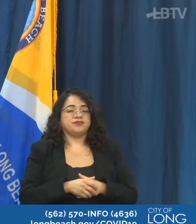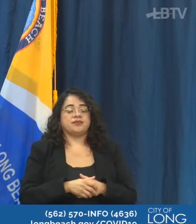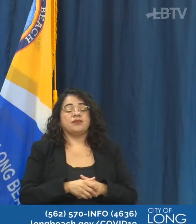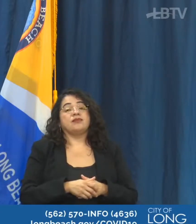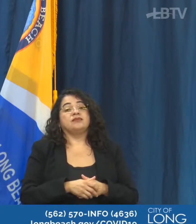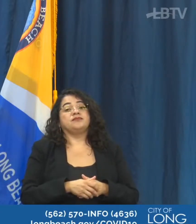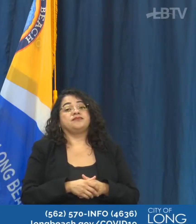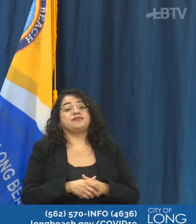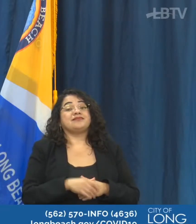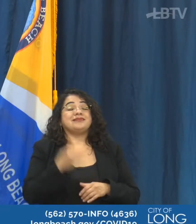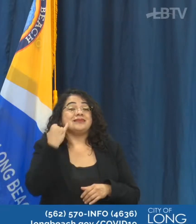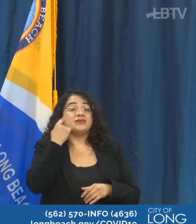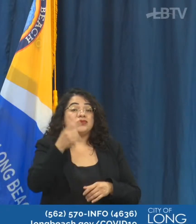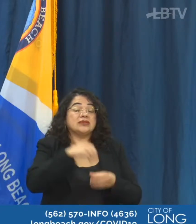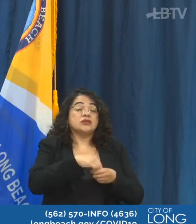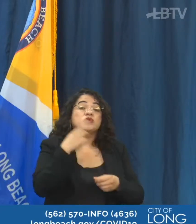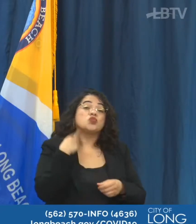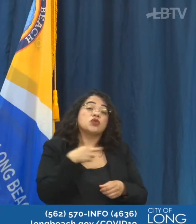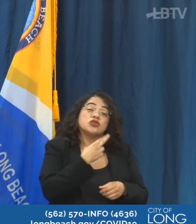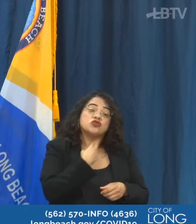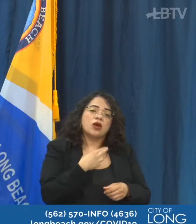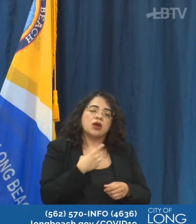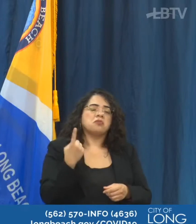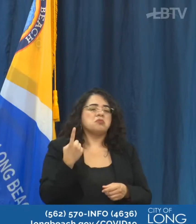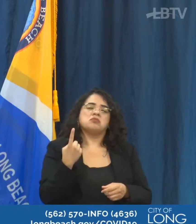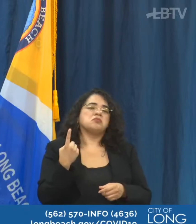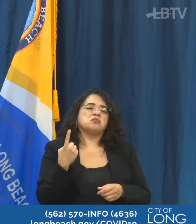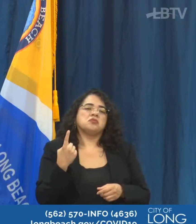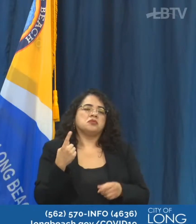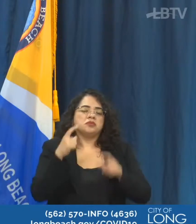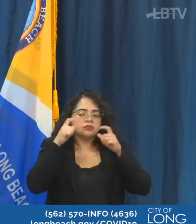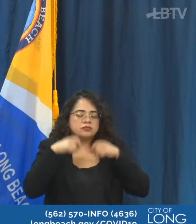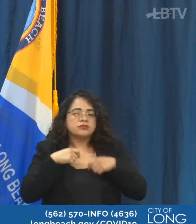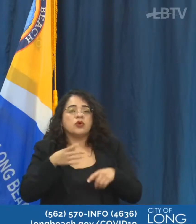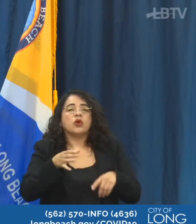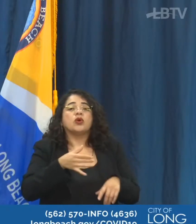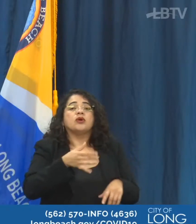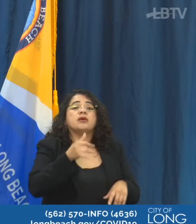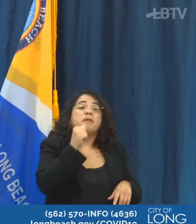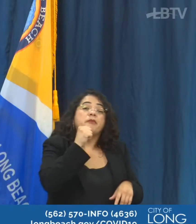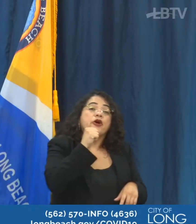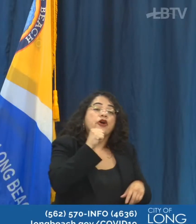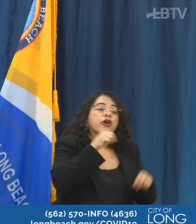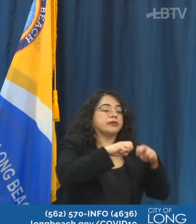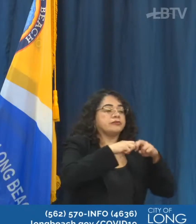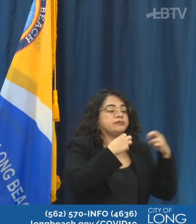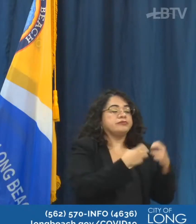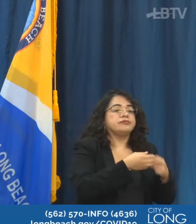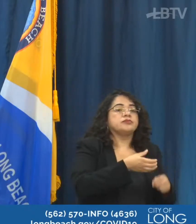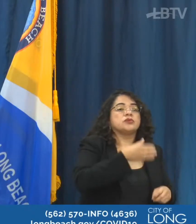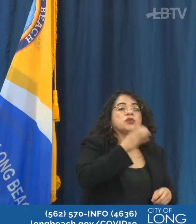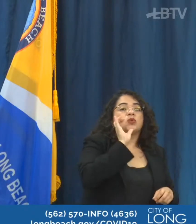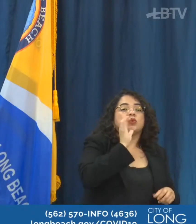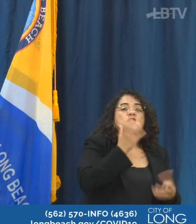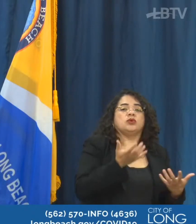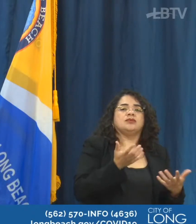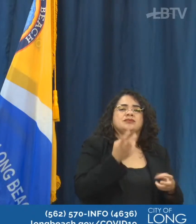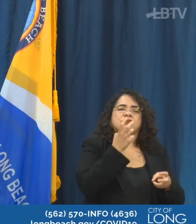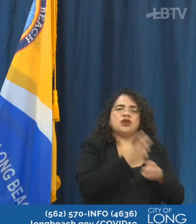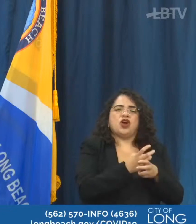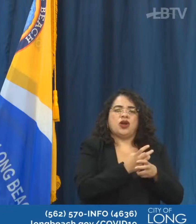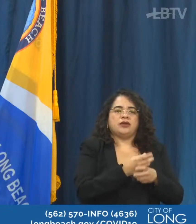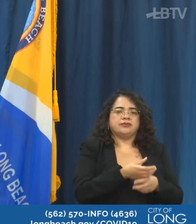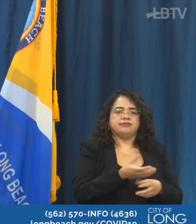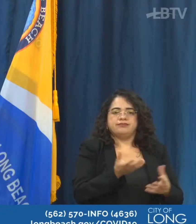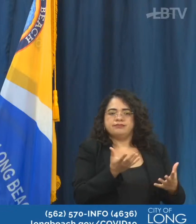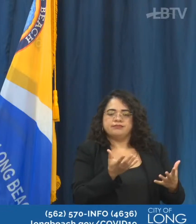required if you are at a restaurant eating or if you are obviously having a drink at a bar itself. It's obviously difficult to wear a face